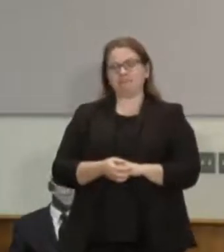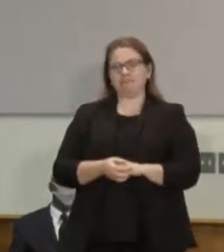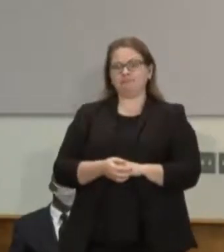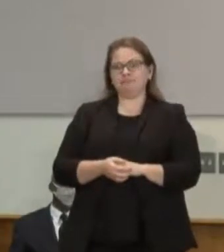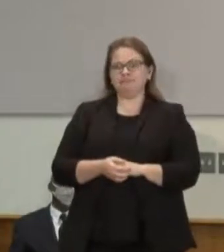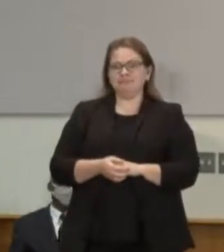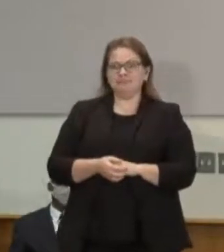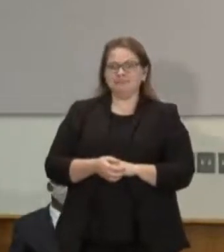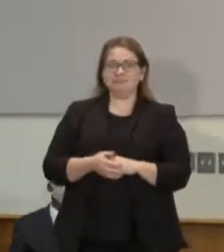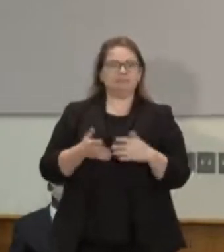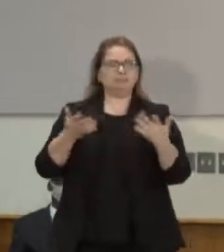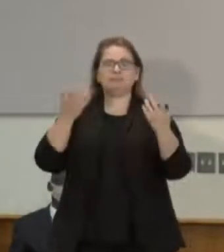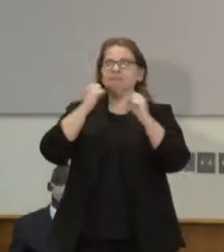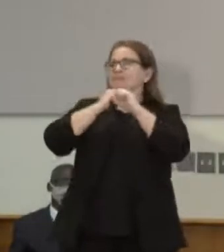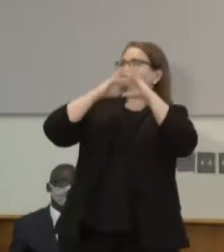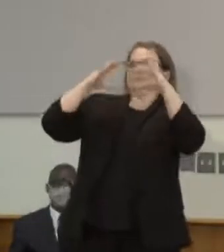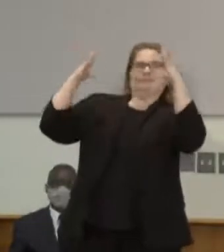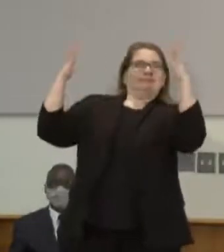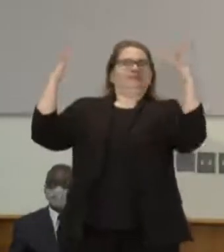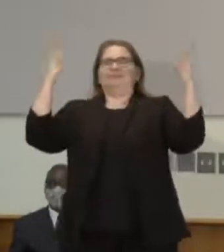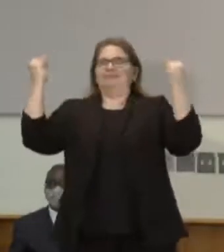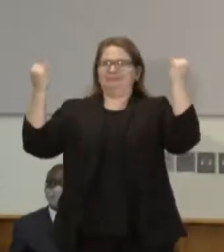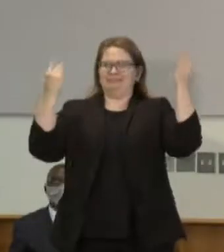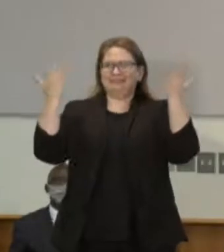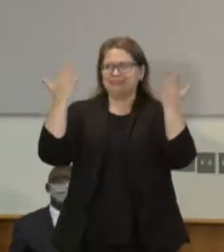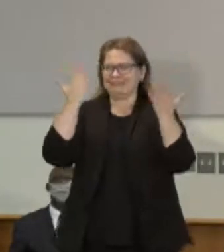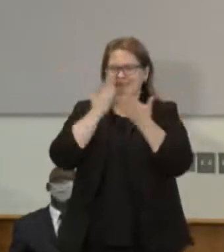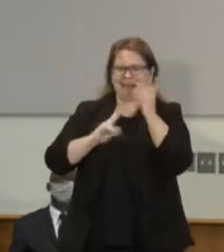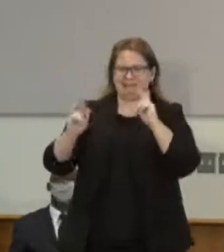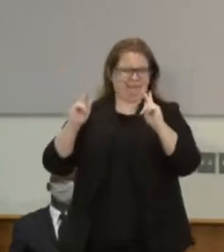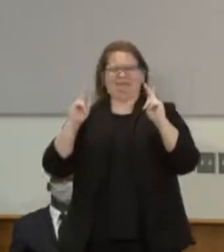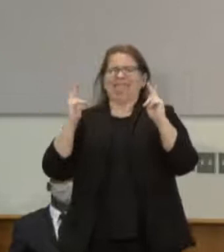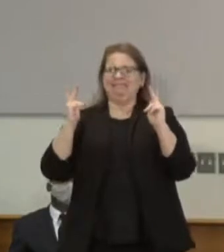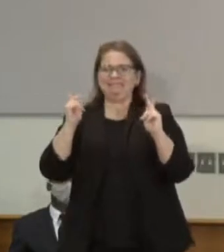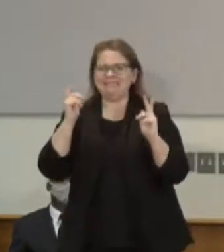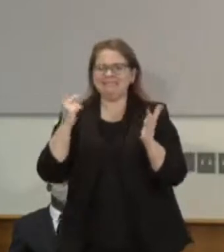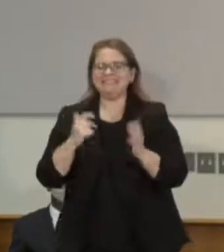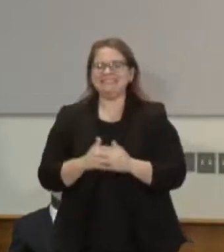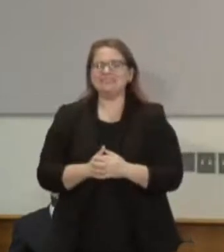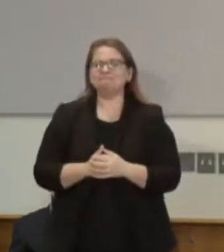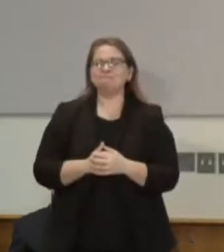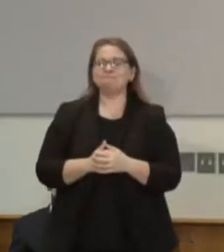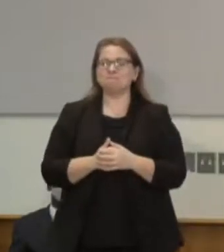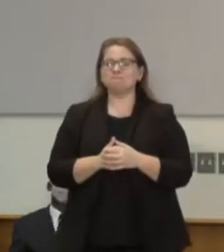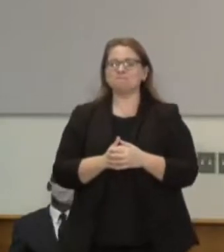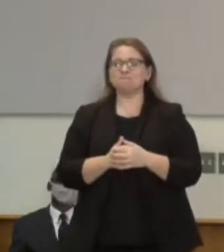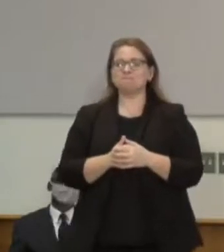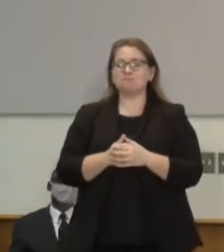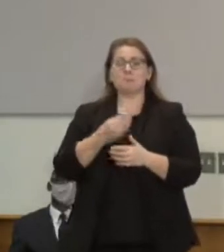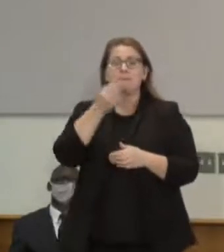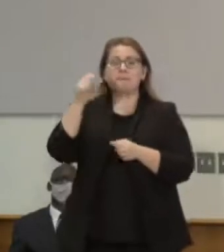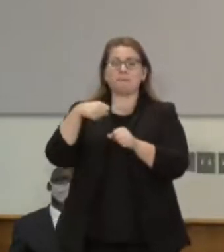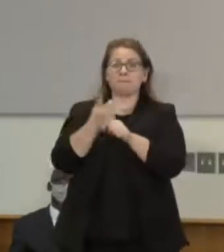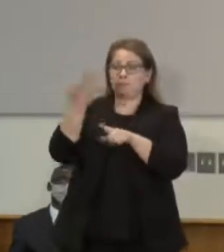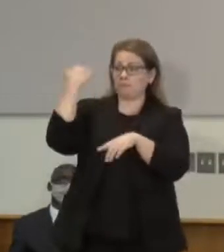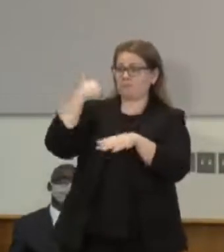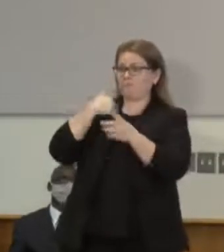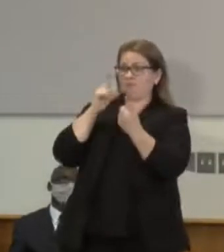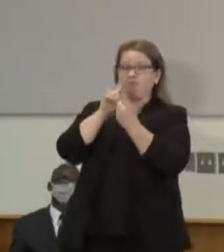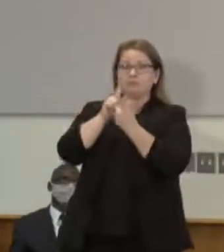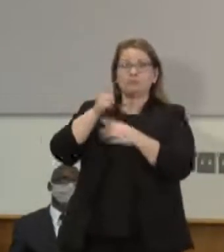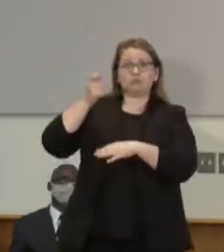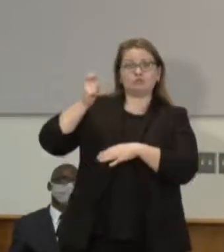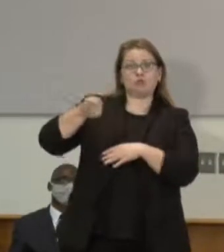here and this group knows this well, but I think some of you have covered this. Fifteen years ago, I had a chance to meet with Judge Cooper in upstate New York who had a